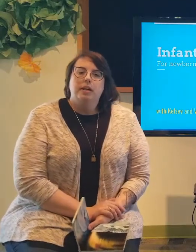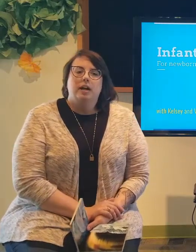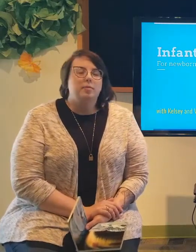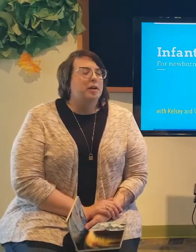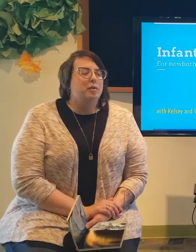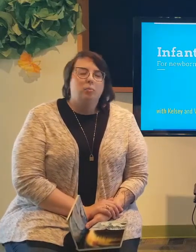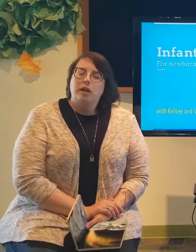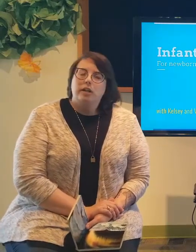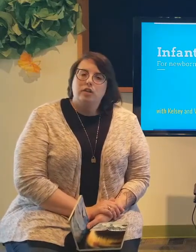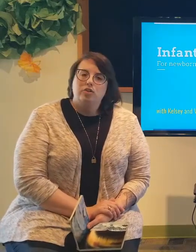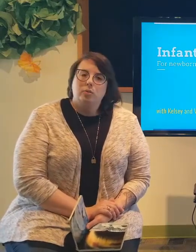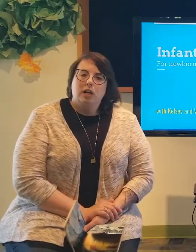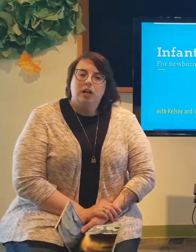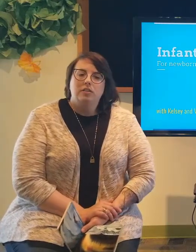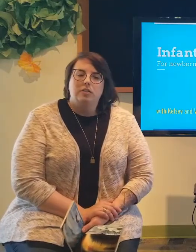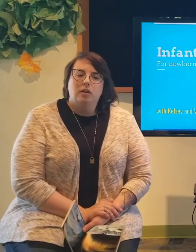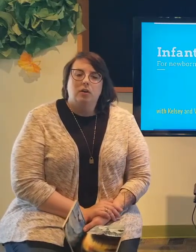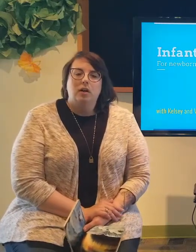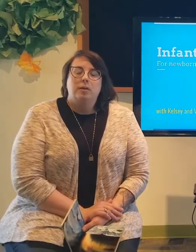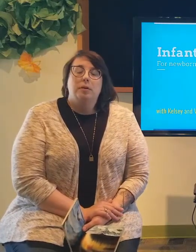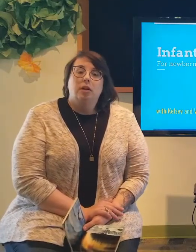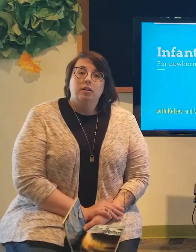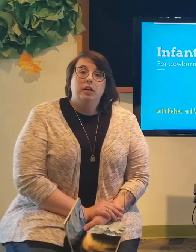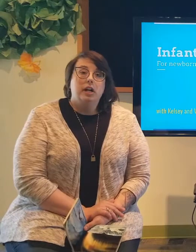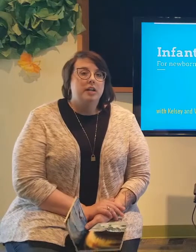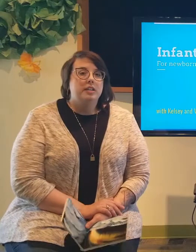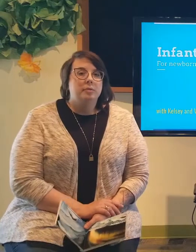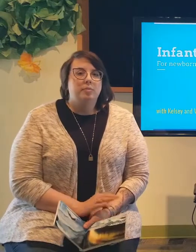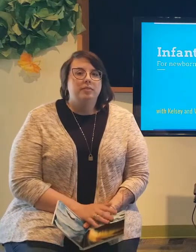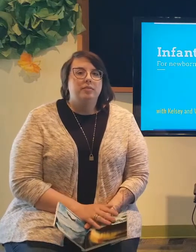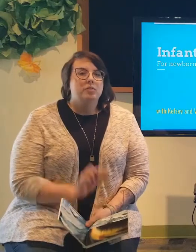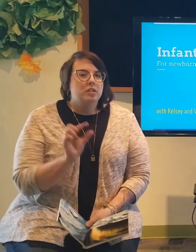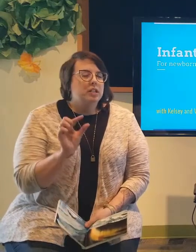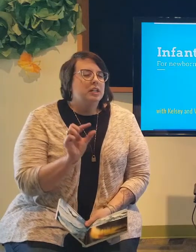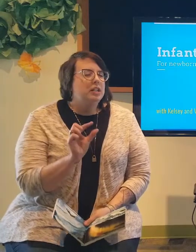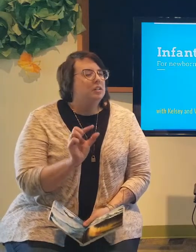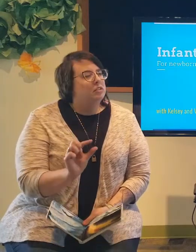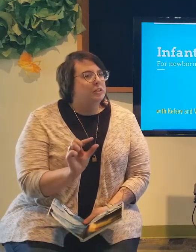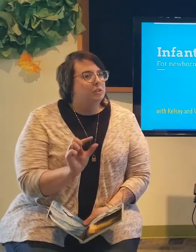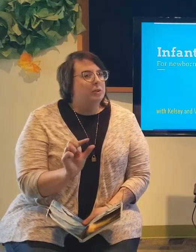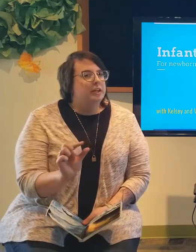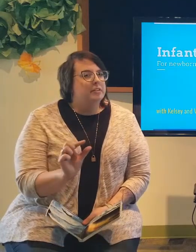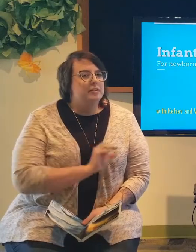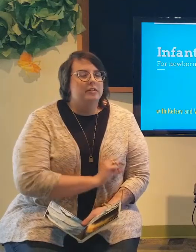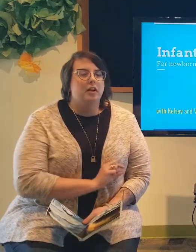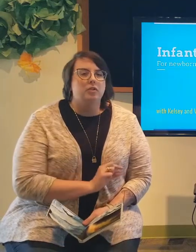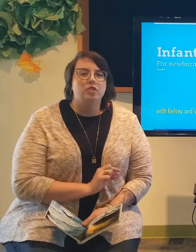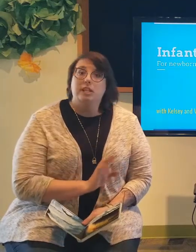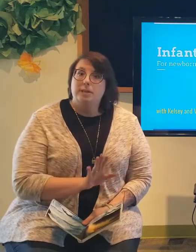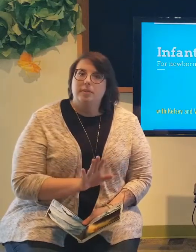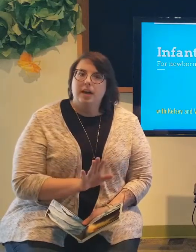And no matter what you need to learn. let all of our content bring in those little, little ones. So just keep excited.